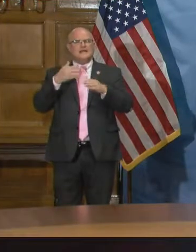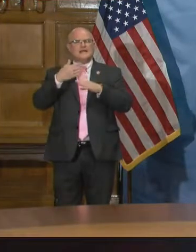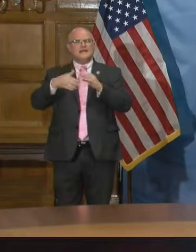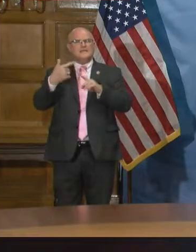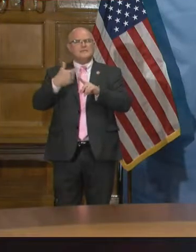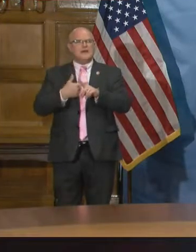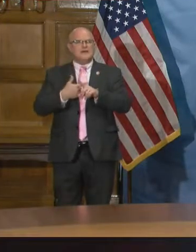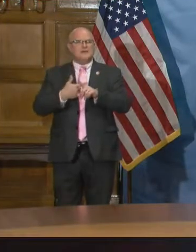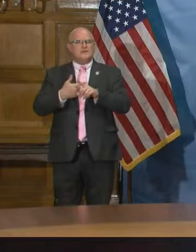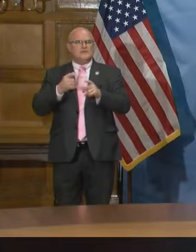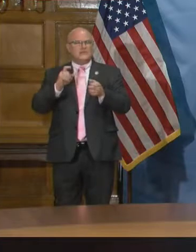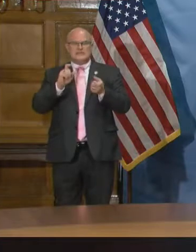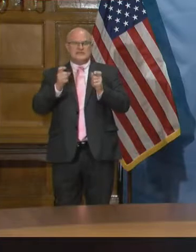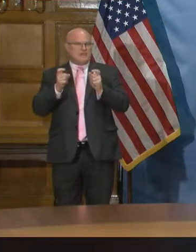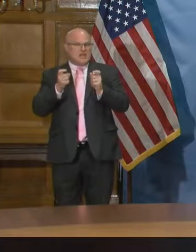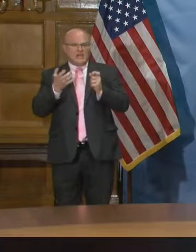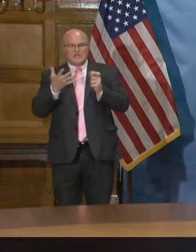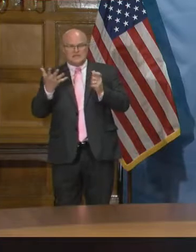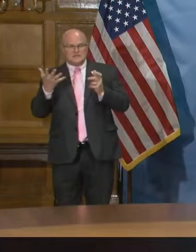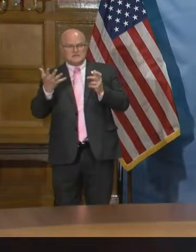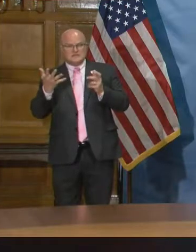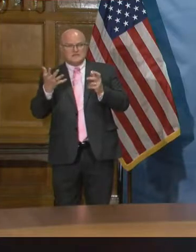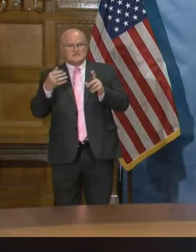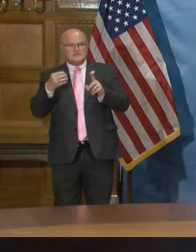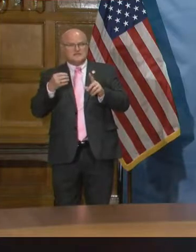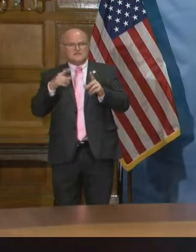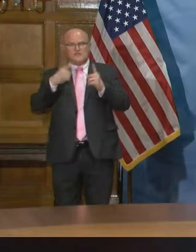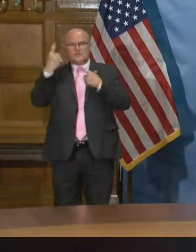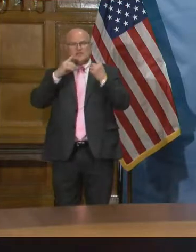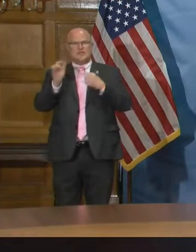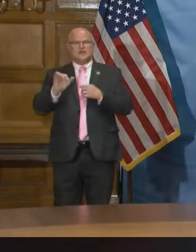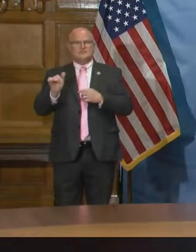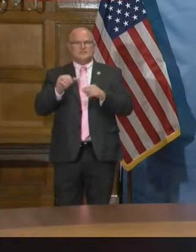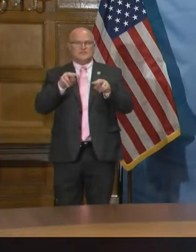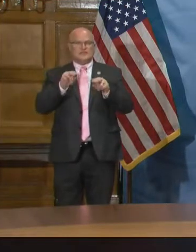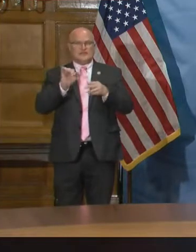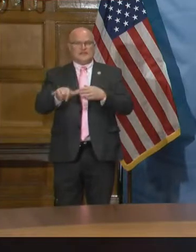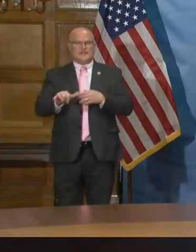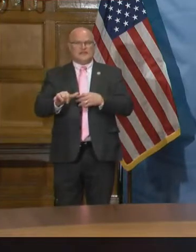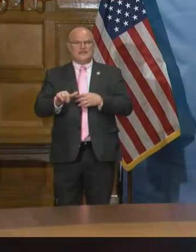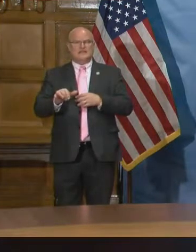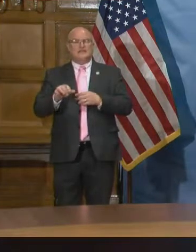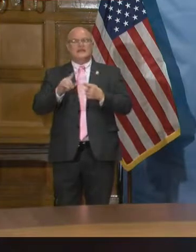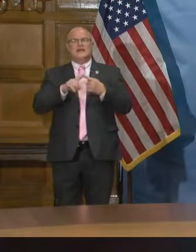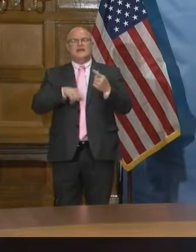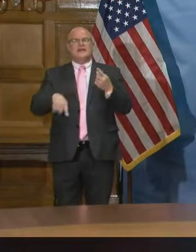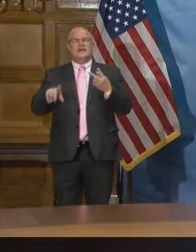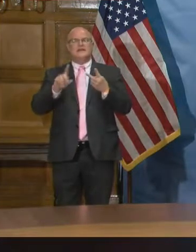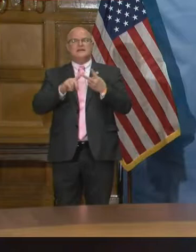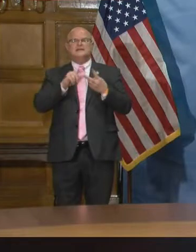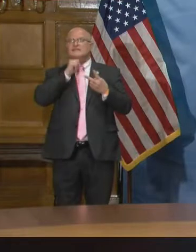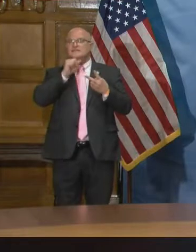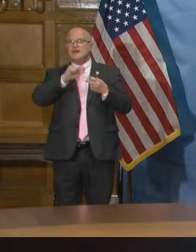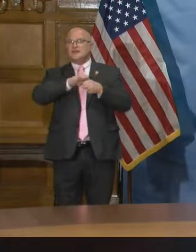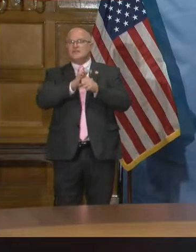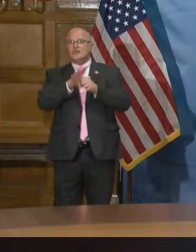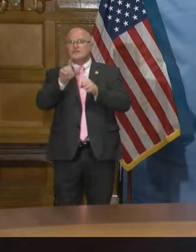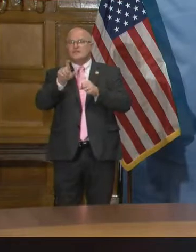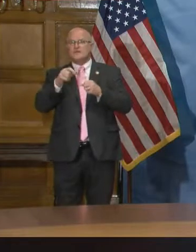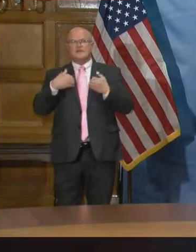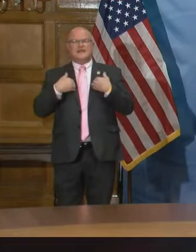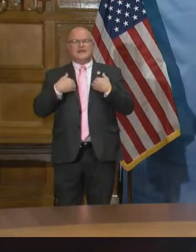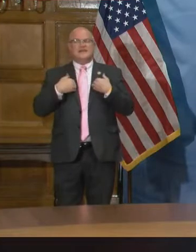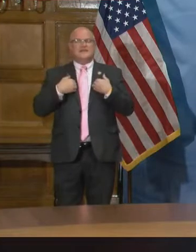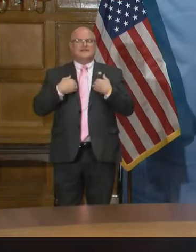month, uh, would, would that, uh, would that enter into your thinking on looking at that? Um, and the non-COVID question I had